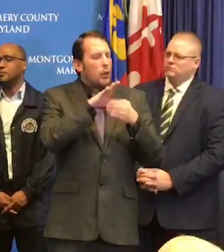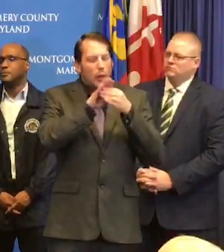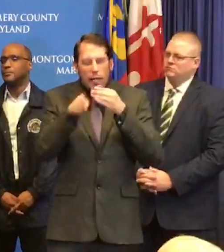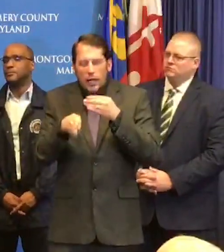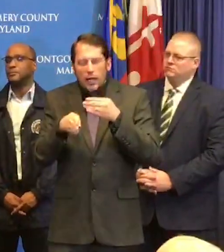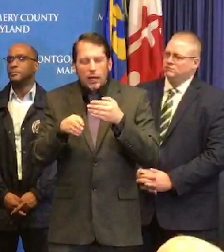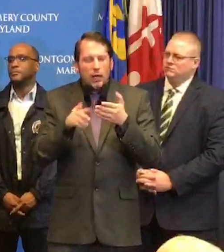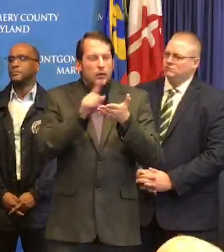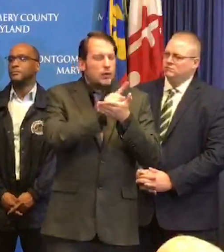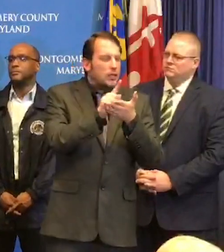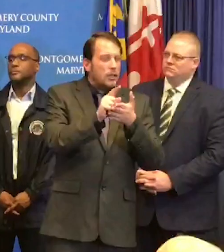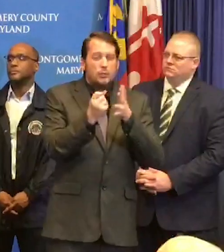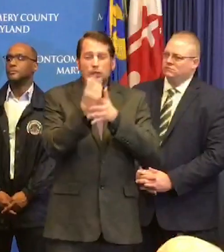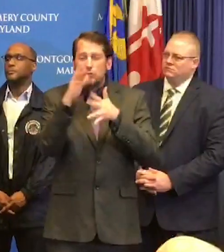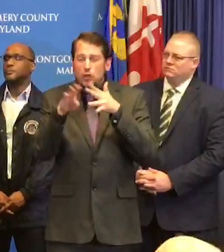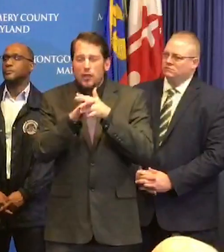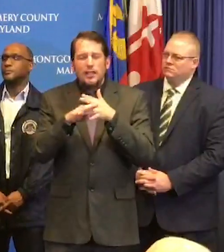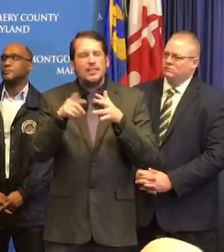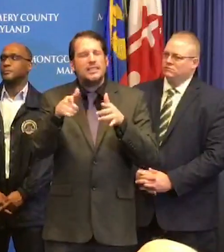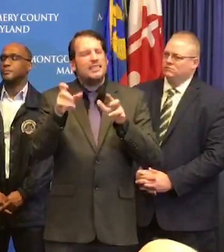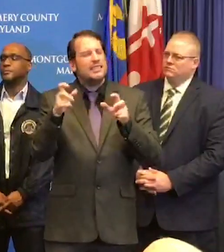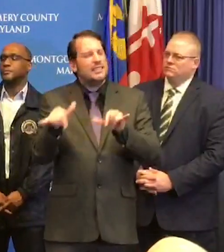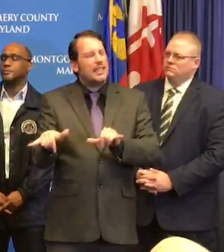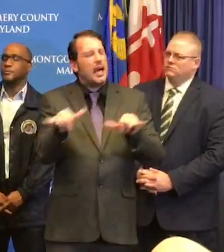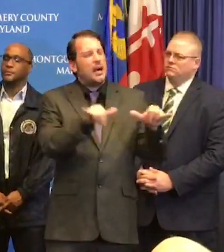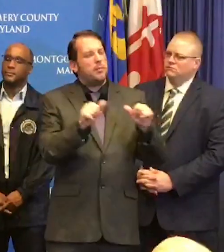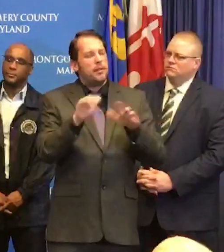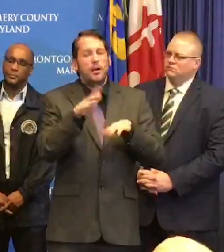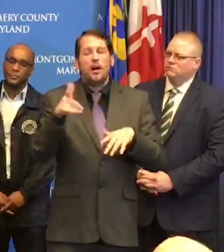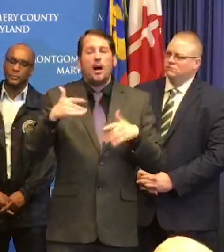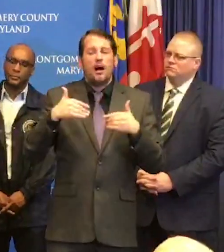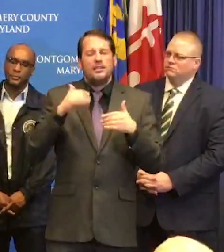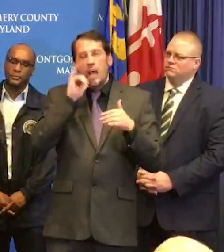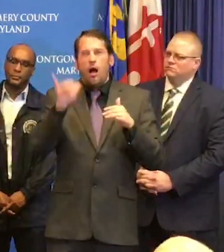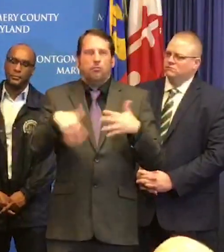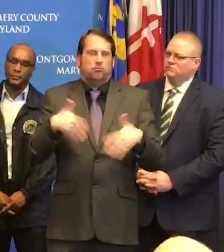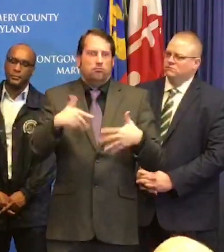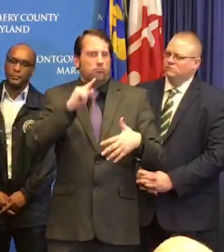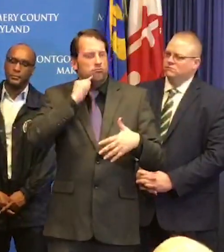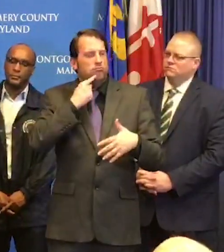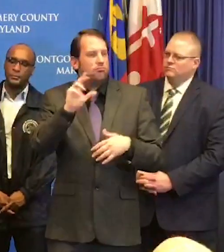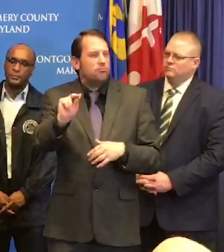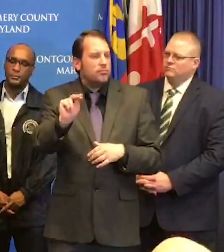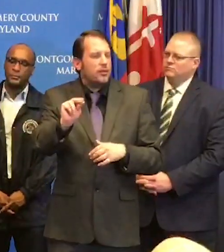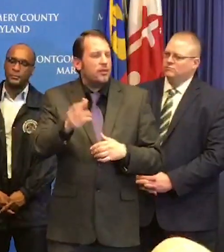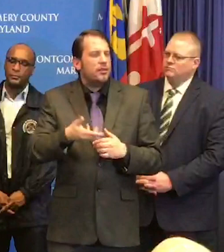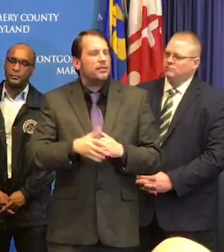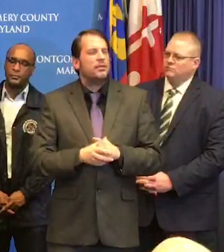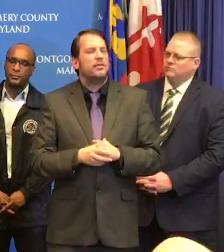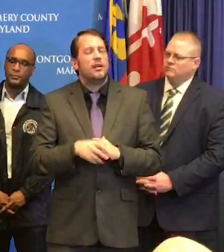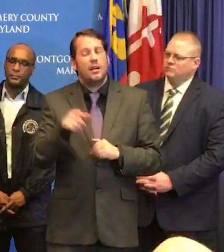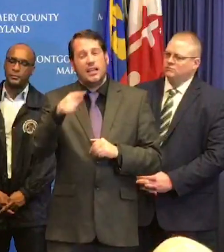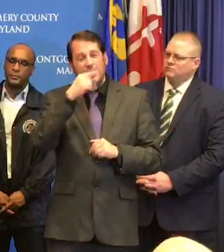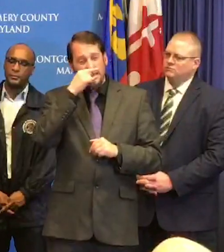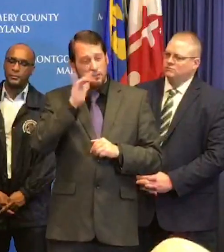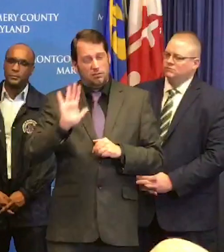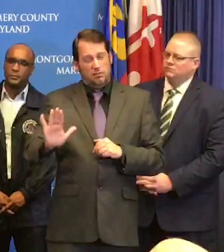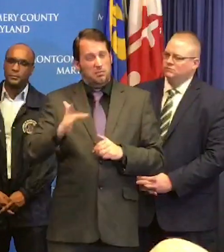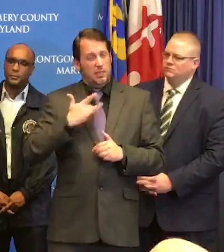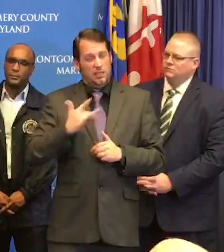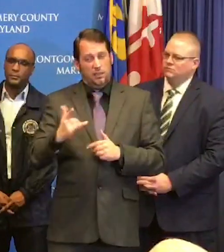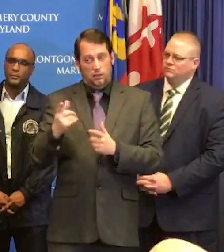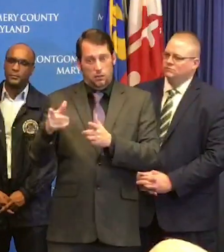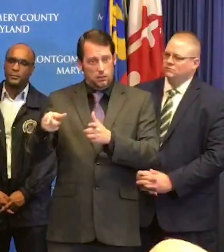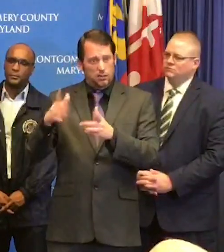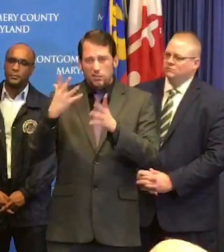to me, is not the big dramatic thing. It's like whatever they do, I hope that we can convey to them the importance